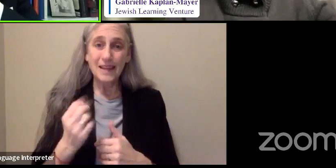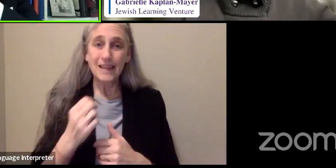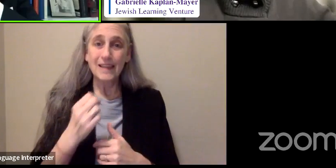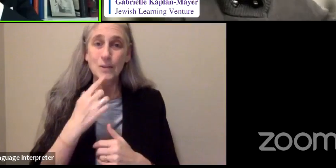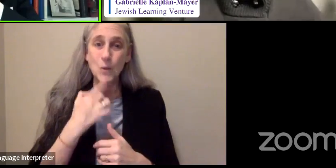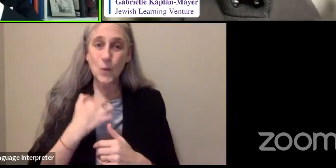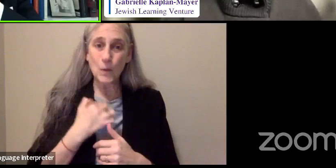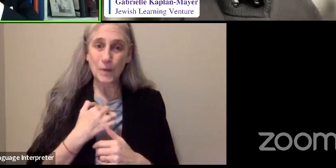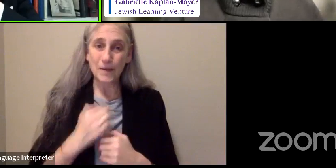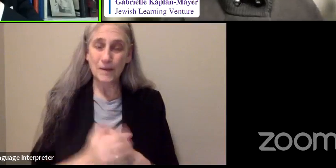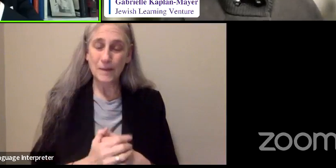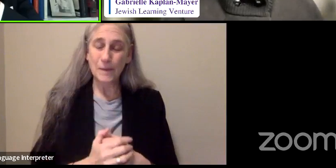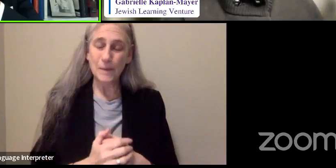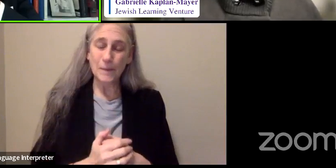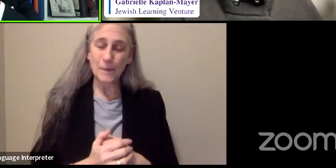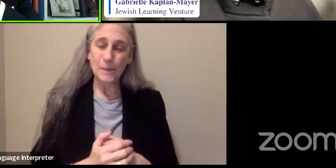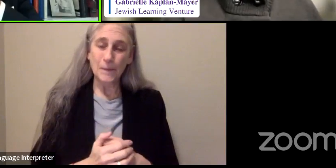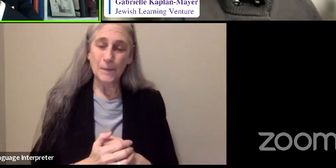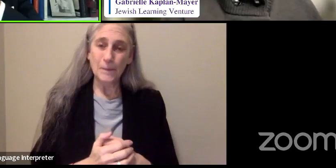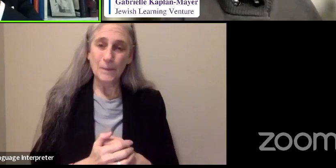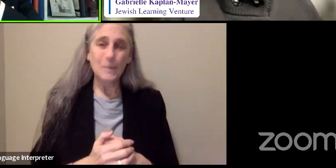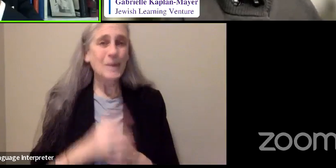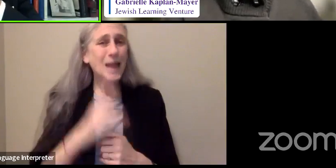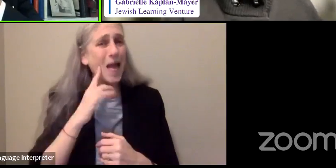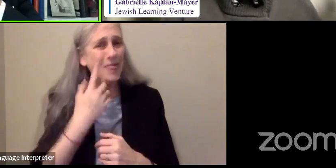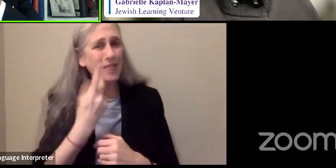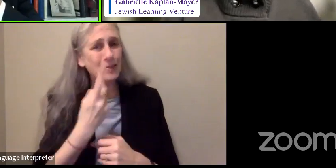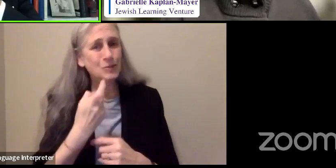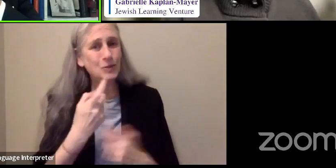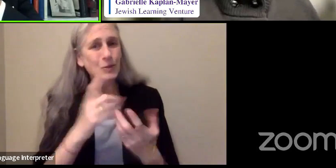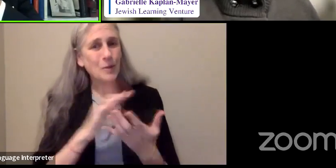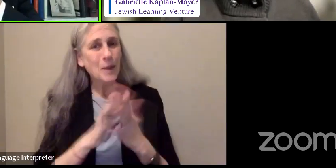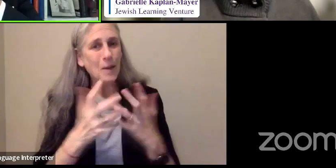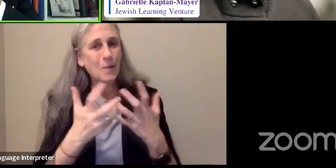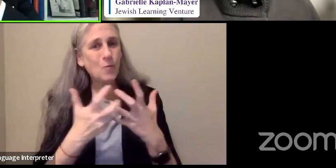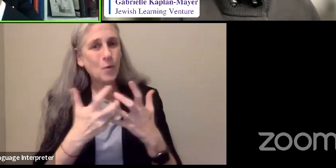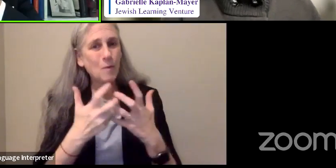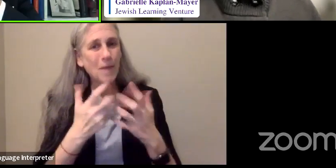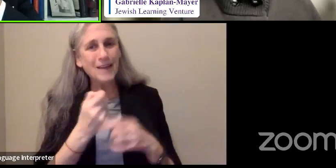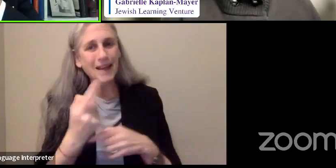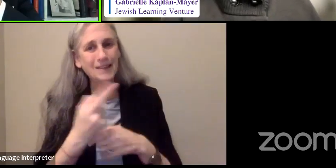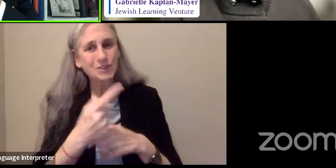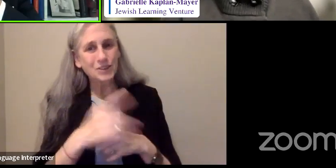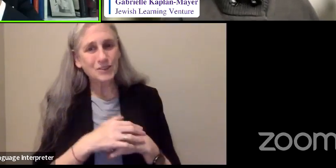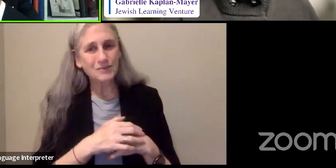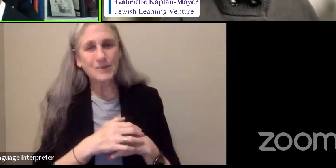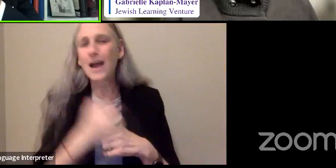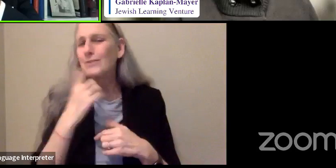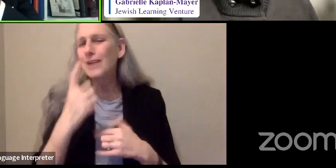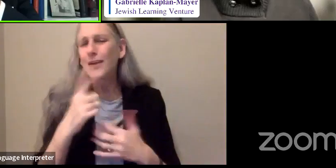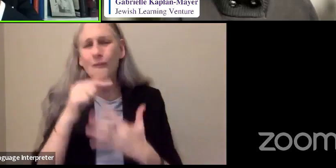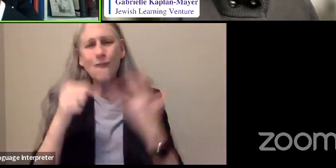I think we should room together and I'm going to give you five reasons.